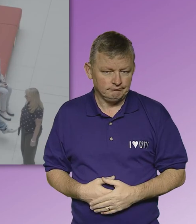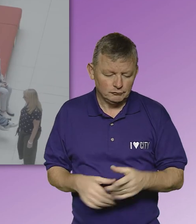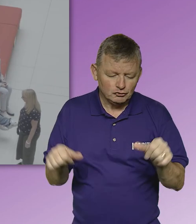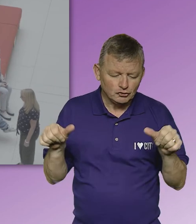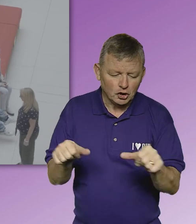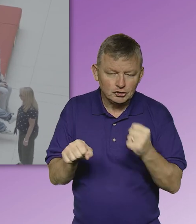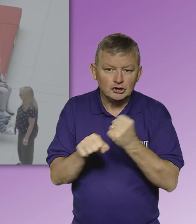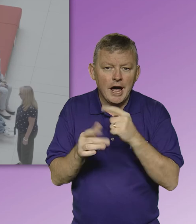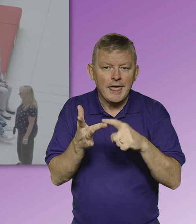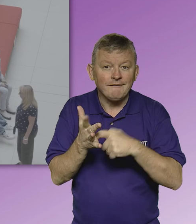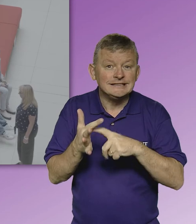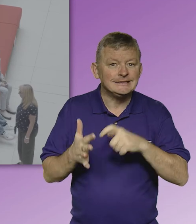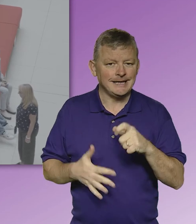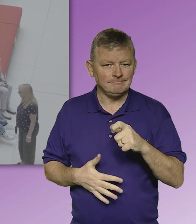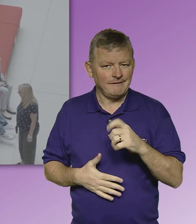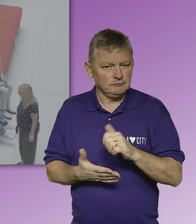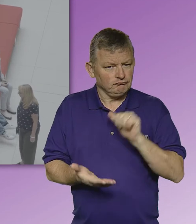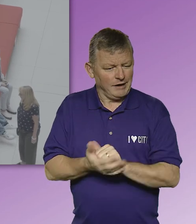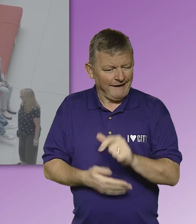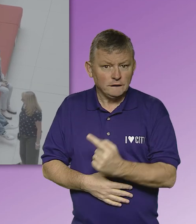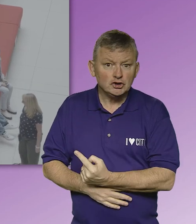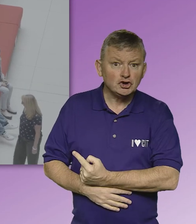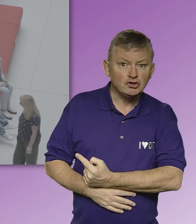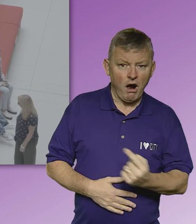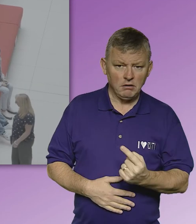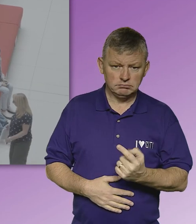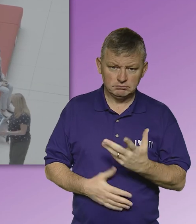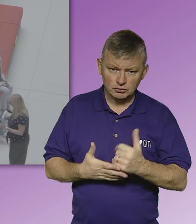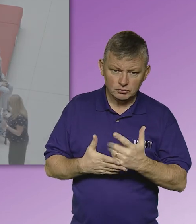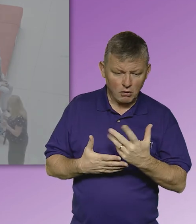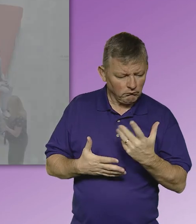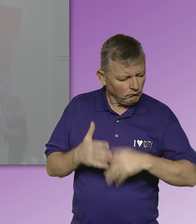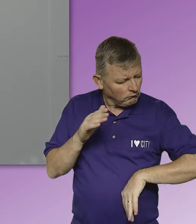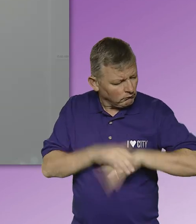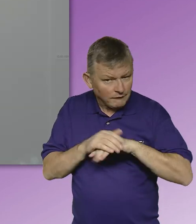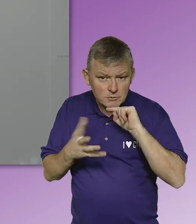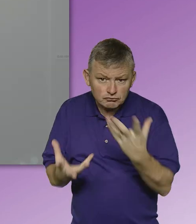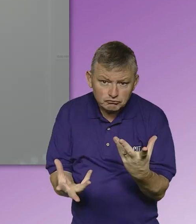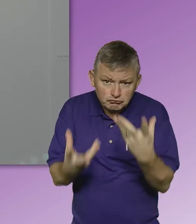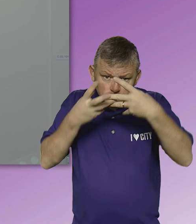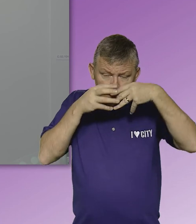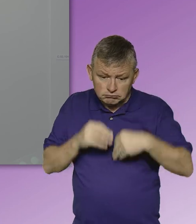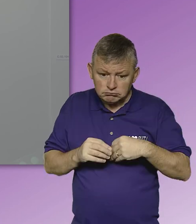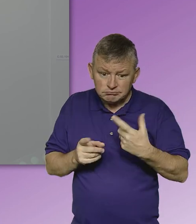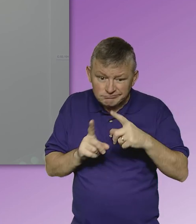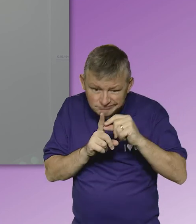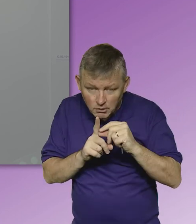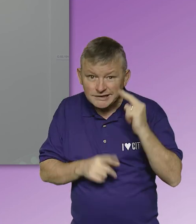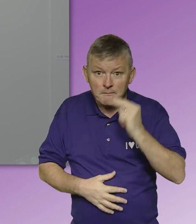Getting it right for every child approach will be fully embedded with a deaf or deafblind